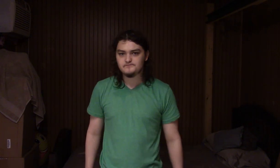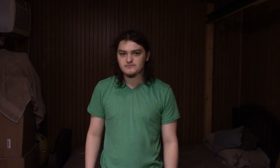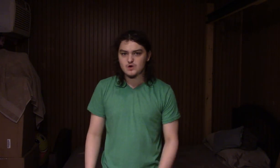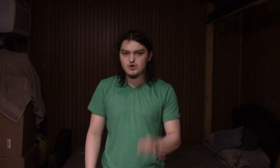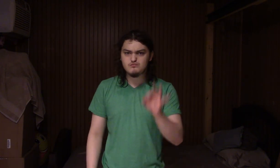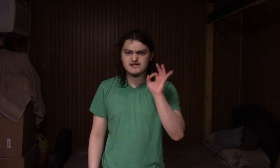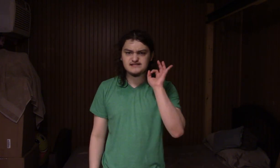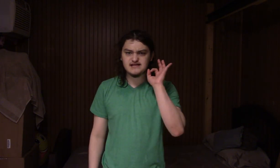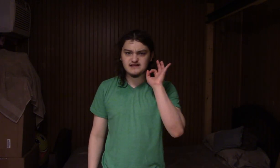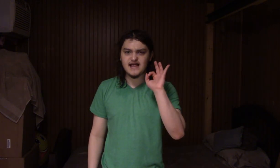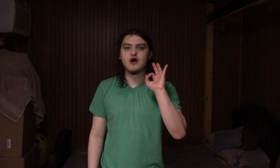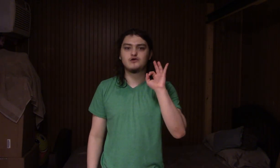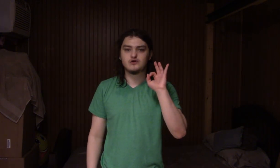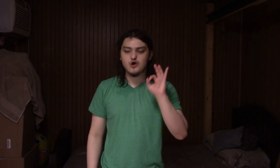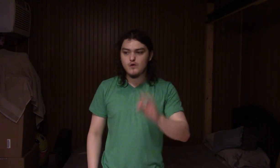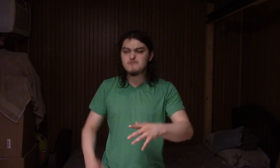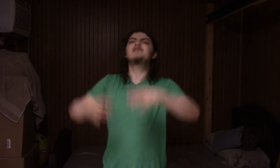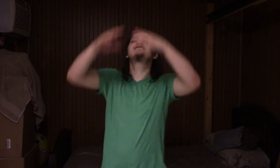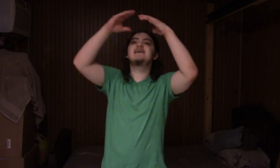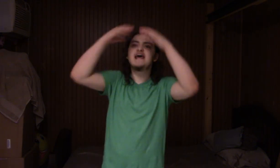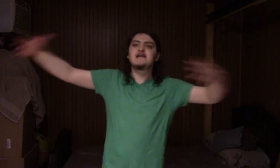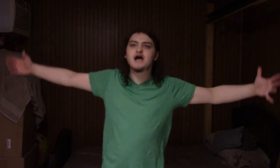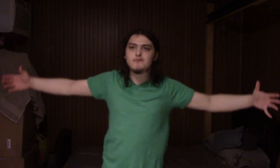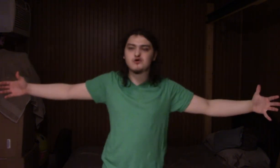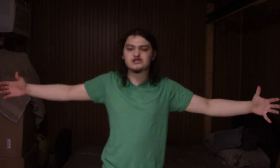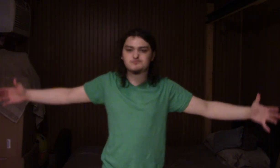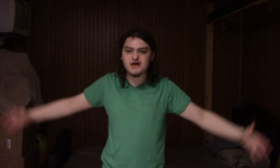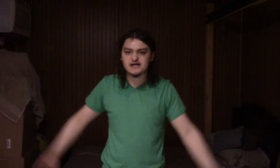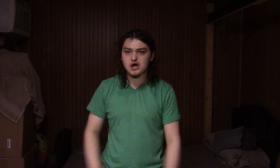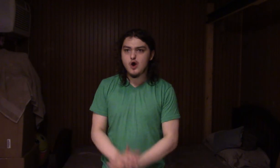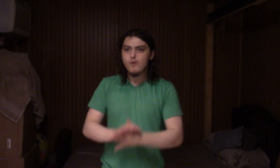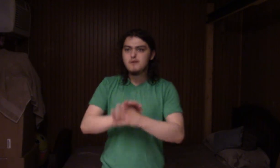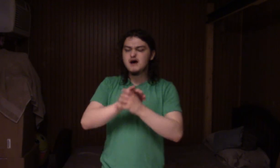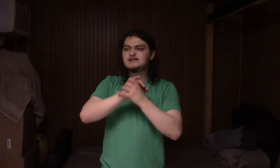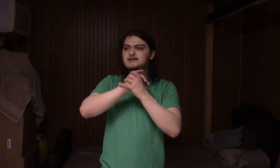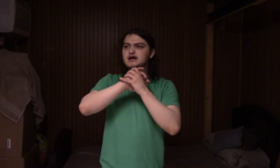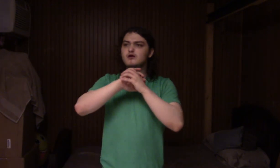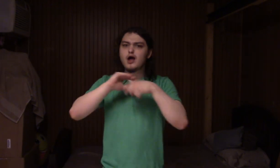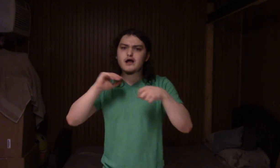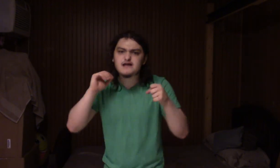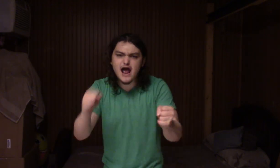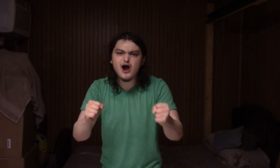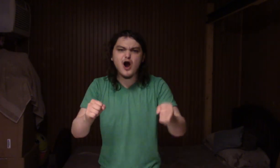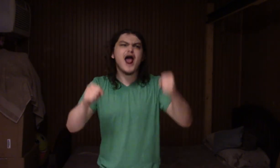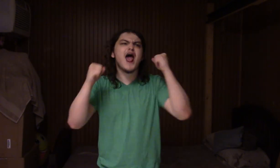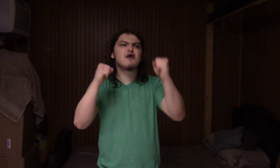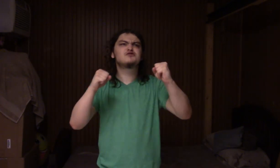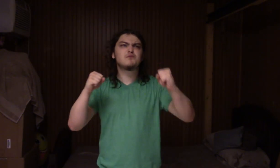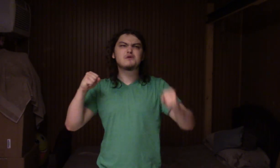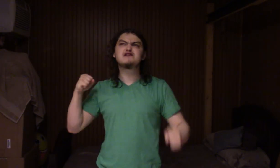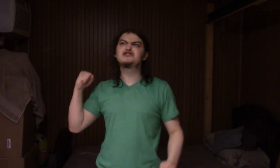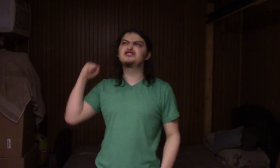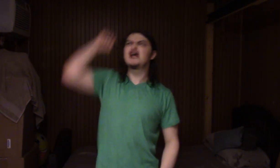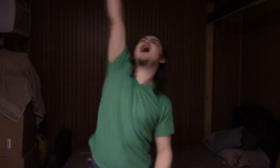We must get louder. We must take up more speed. We must get our abs up and shout